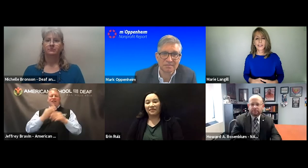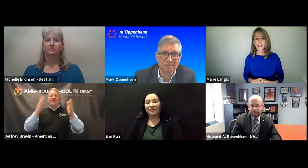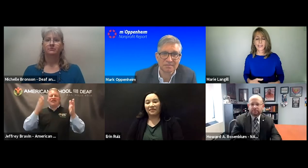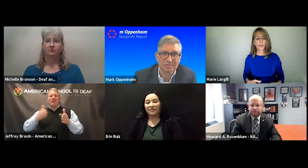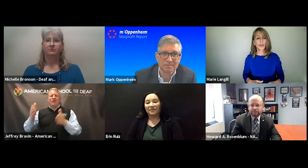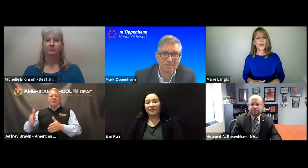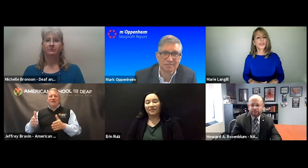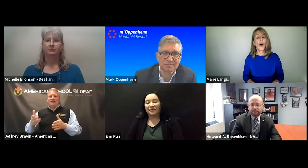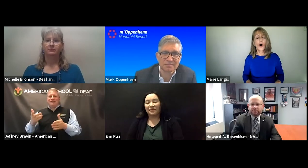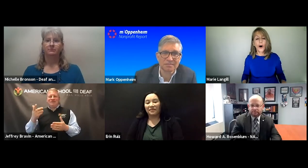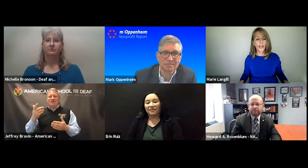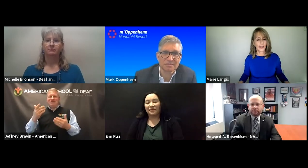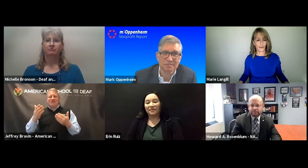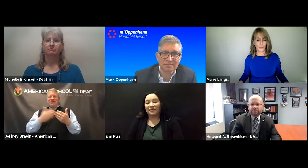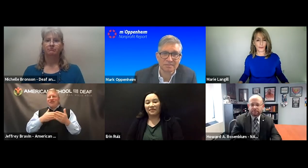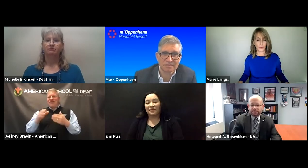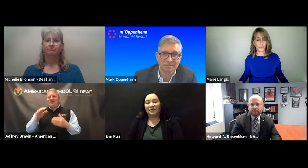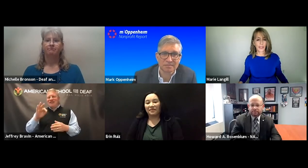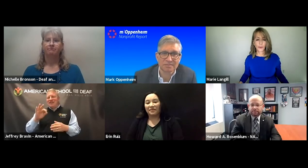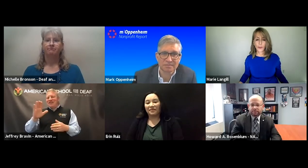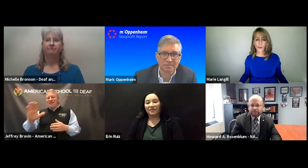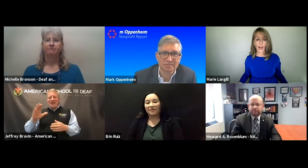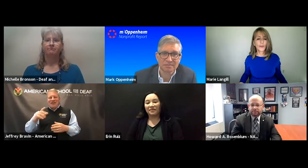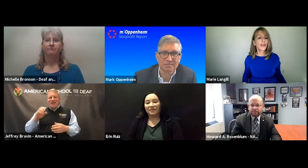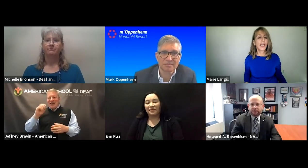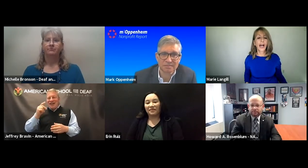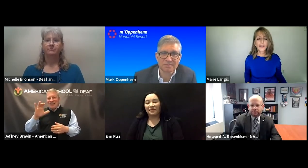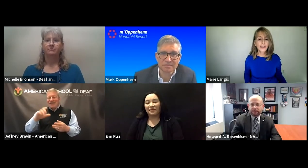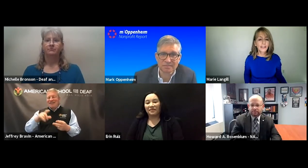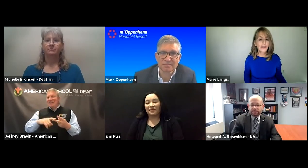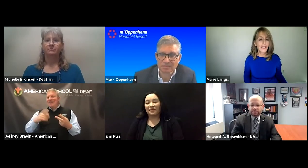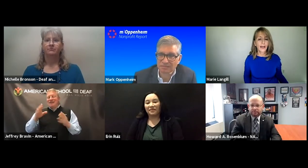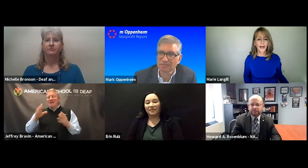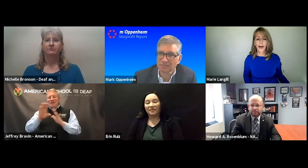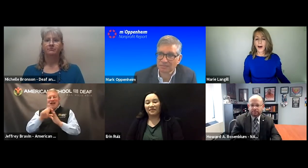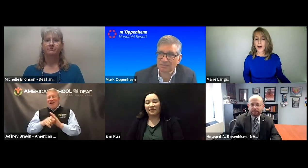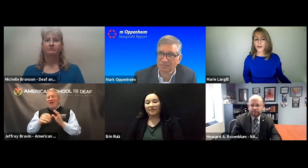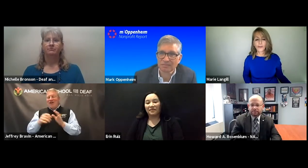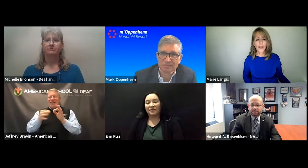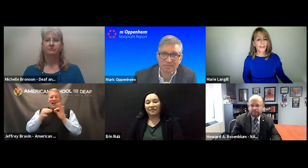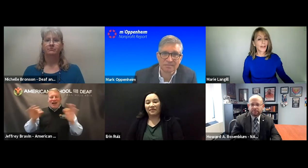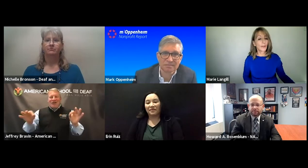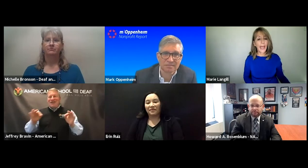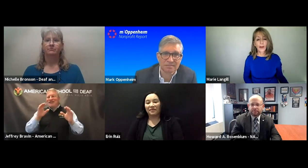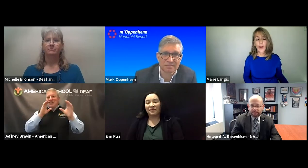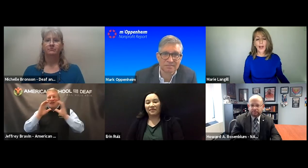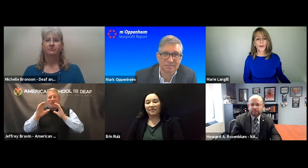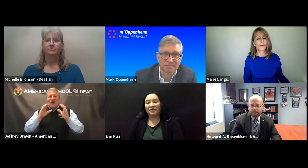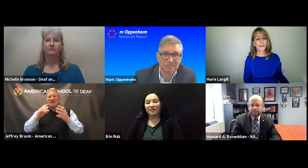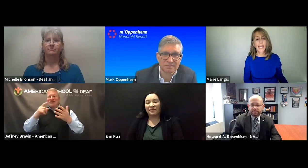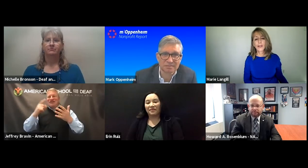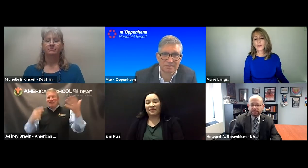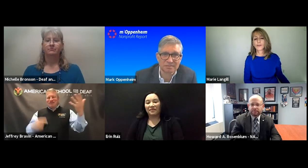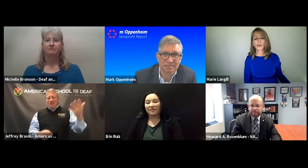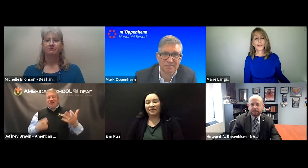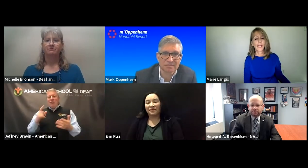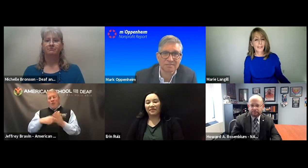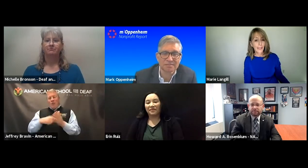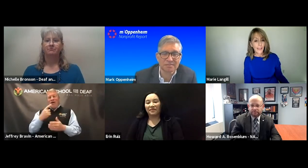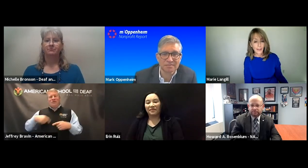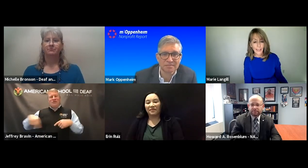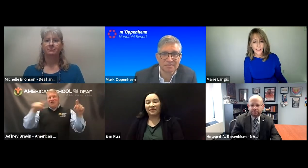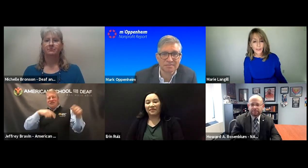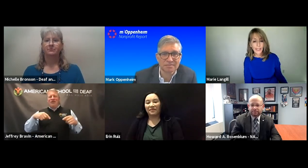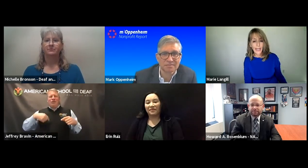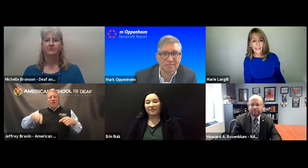that we are all accessible to all individuals, that's what we want. Regardless of ethnic background, of language, of communication